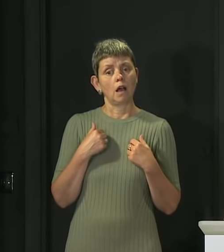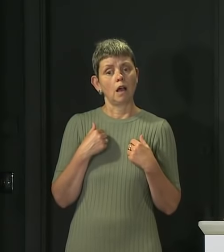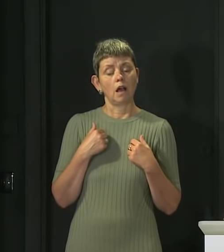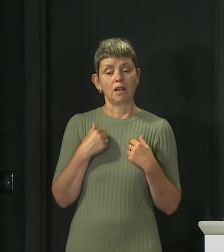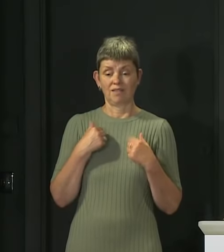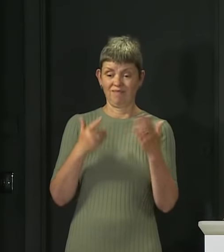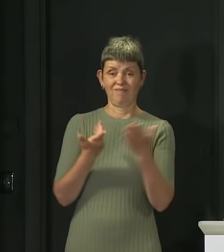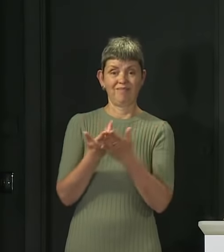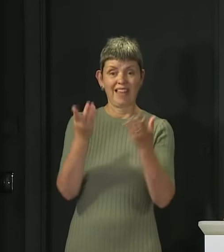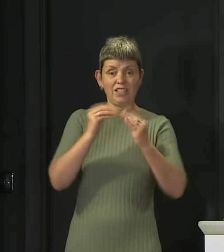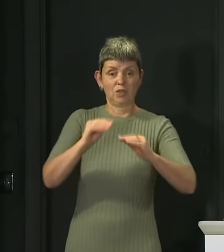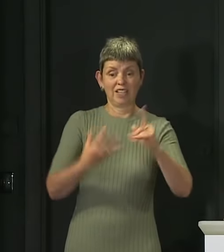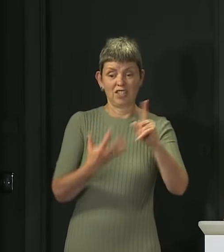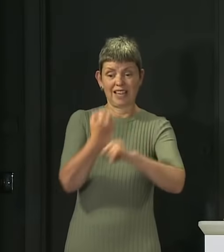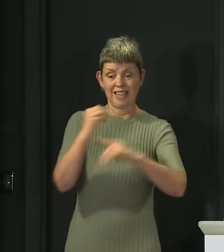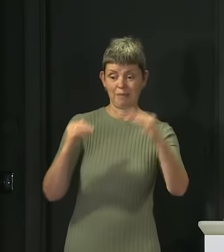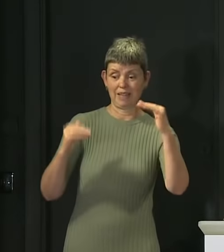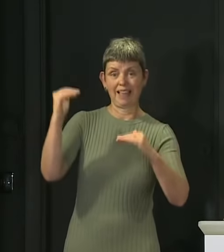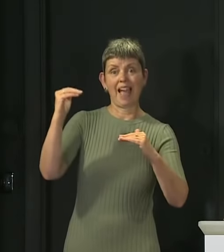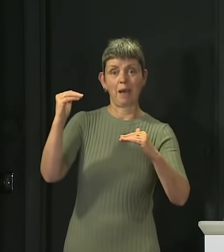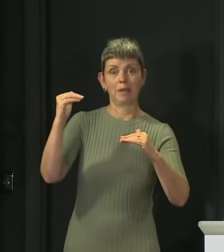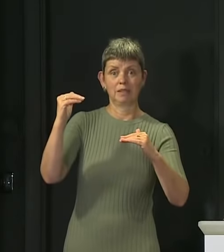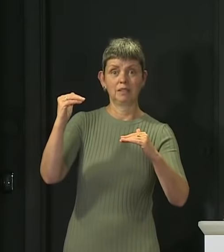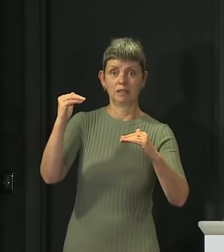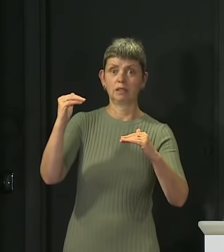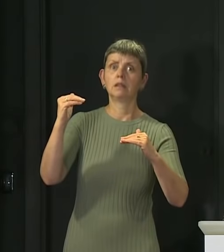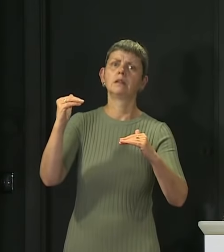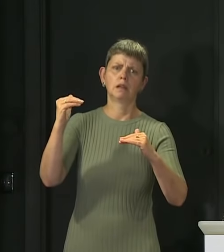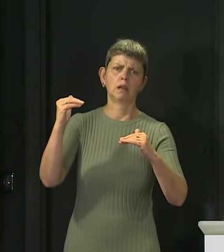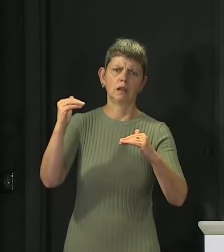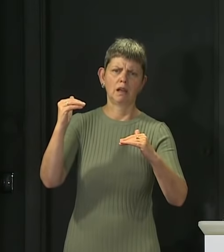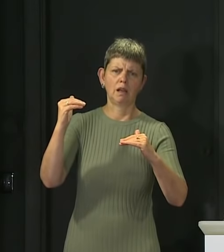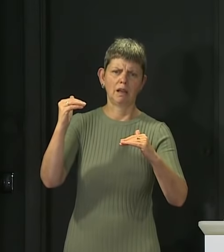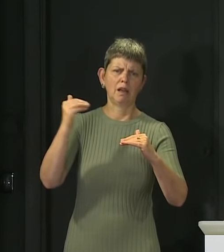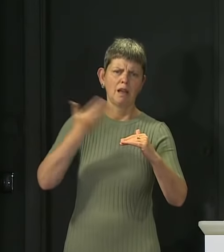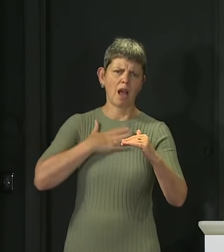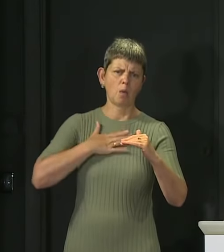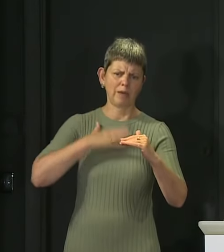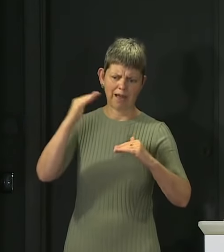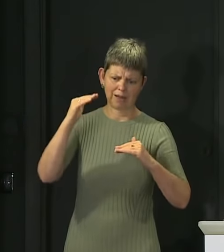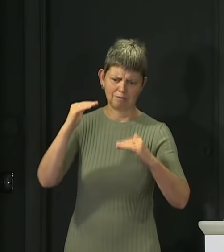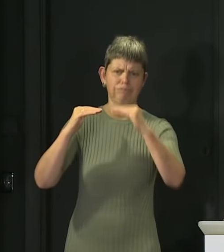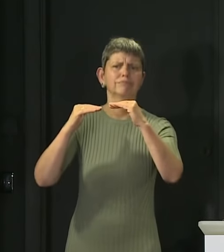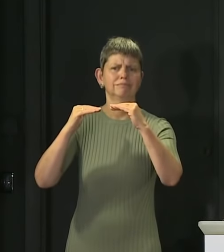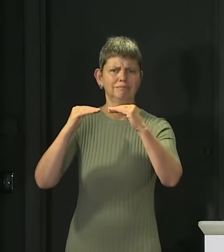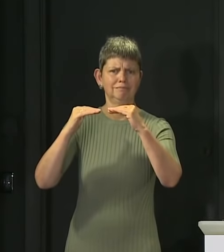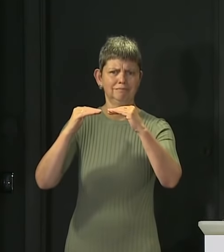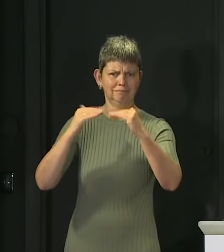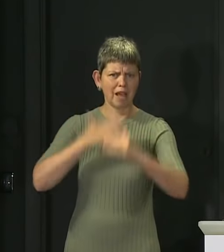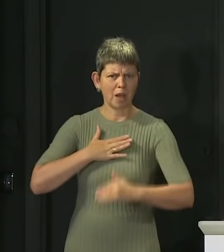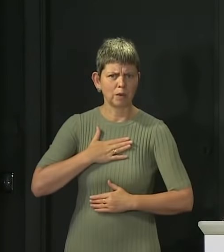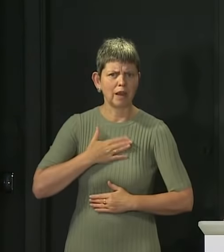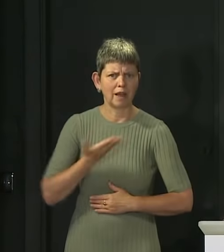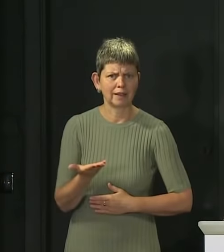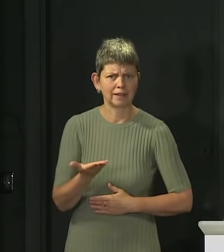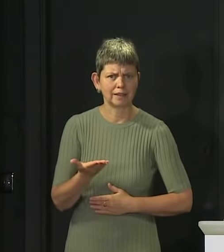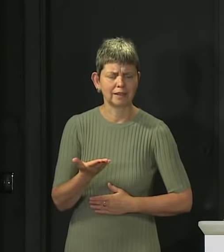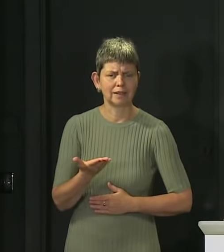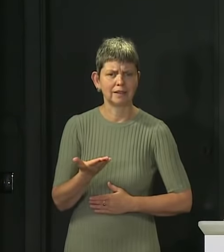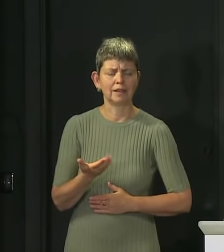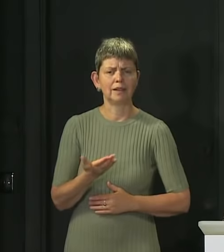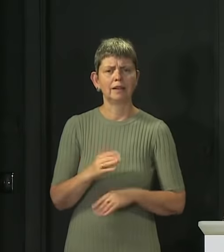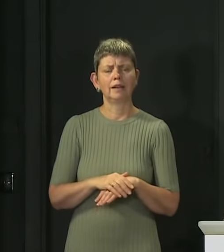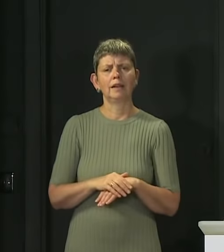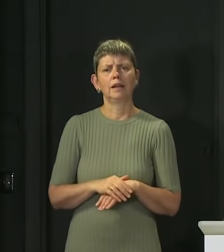education attainment gap. You know, I heard a consistent critic of my government on education, Keir